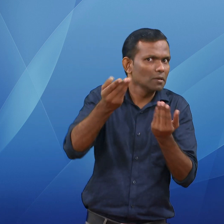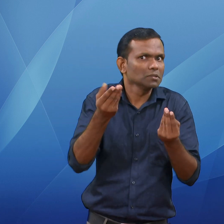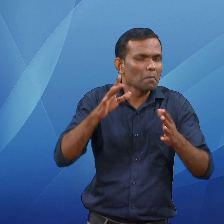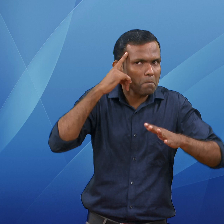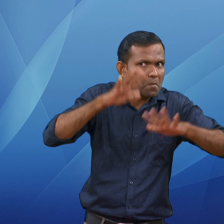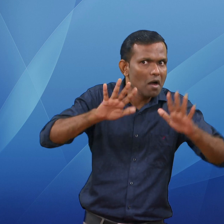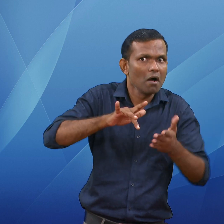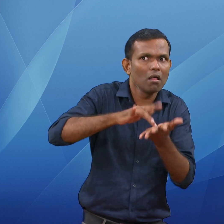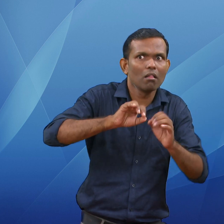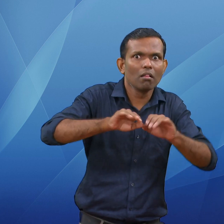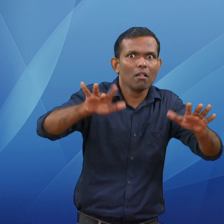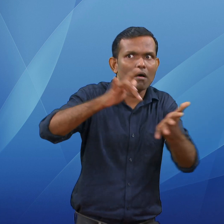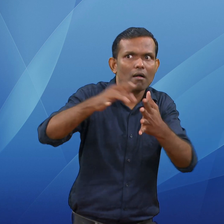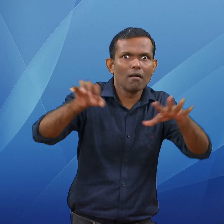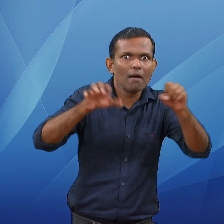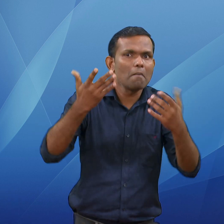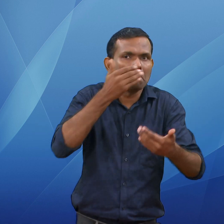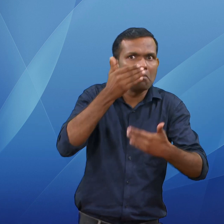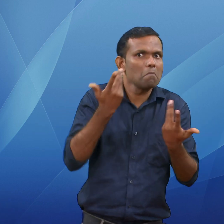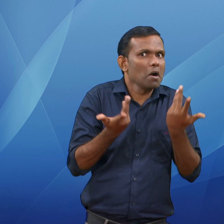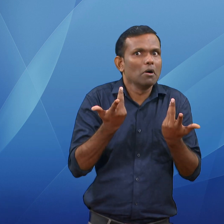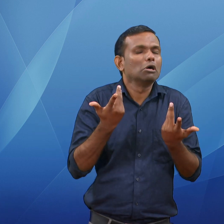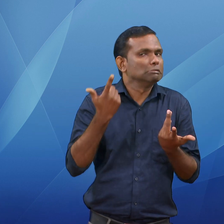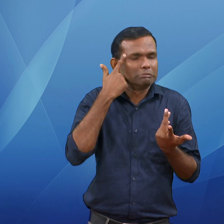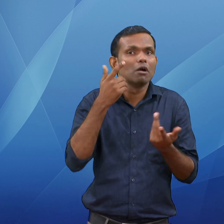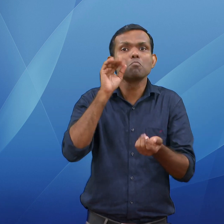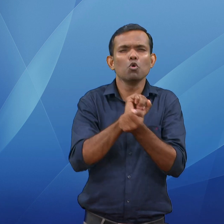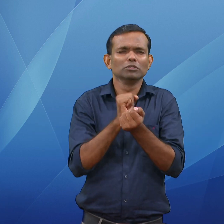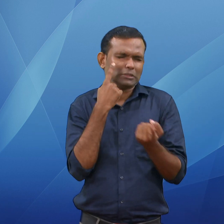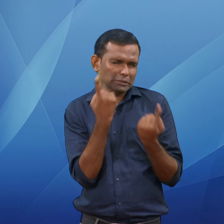The state police intensified the investigation to find out the abductors.